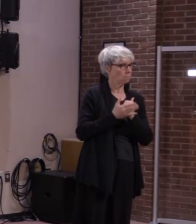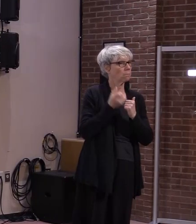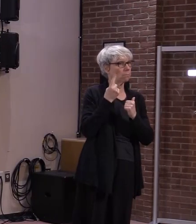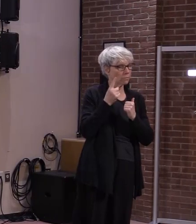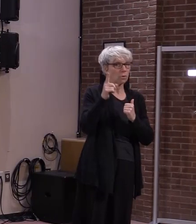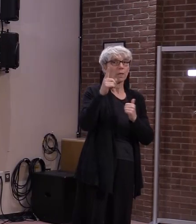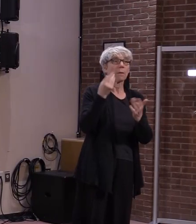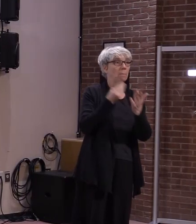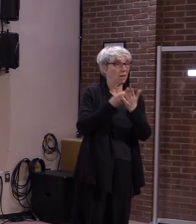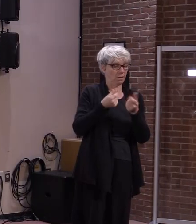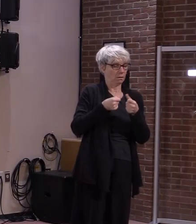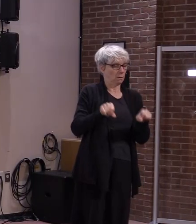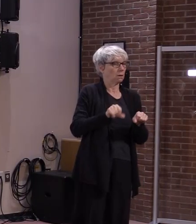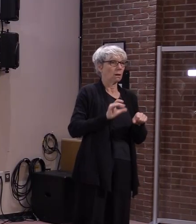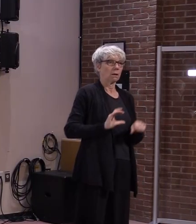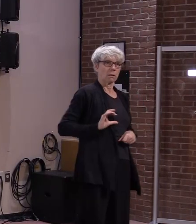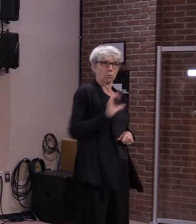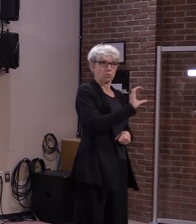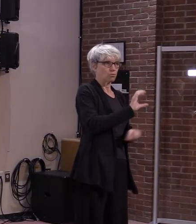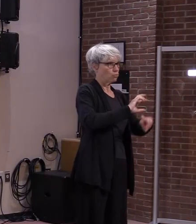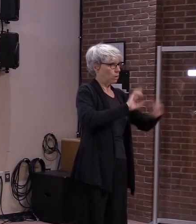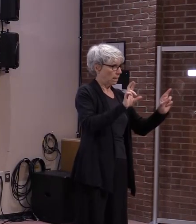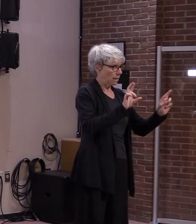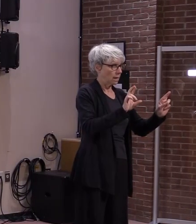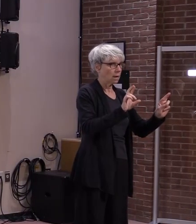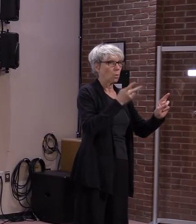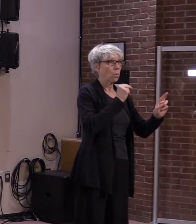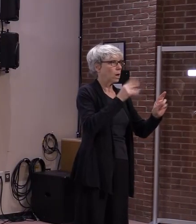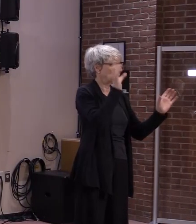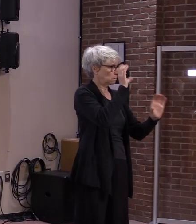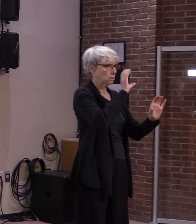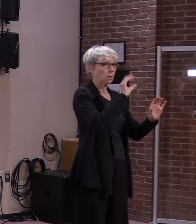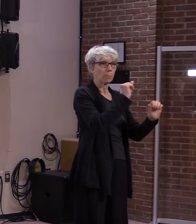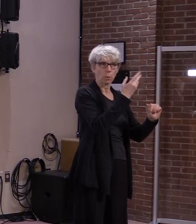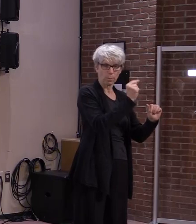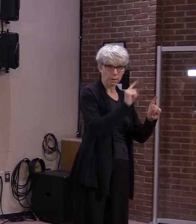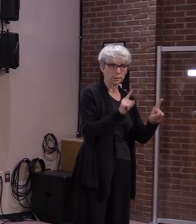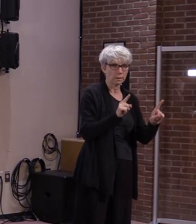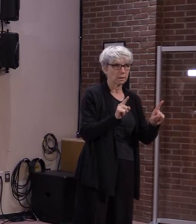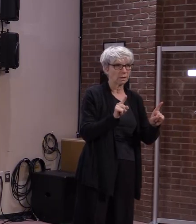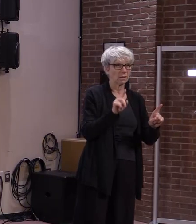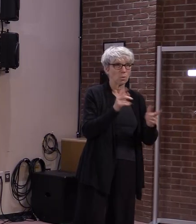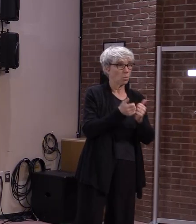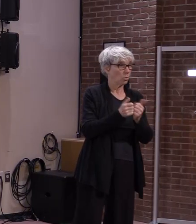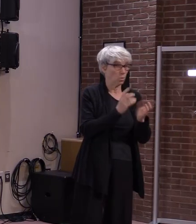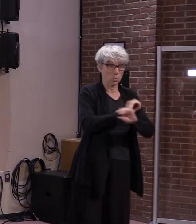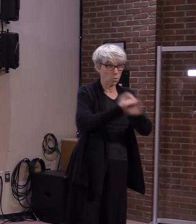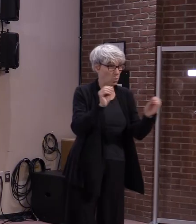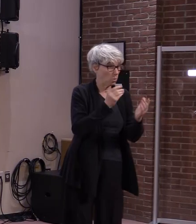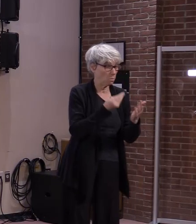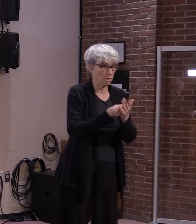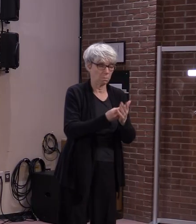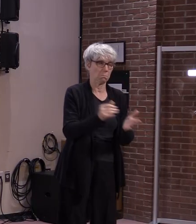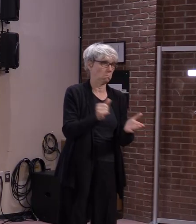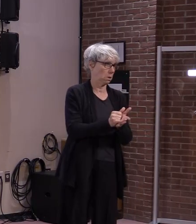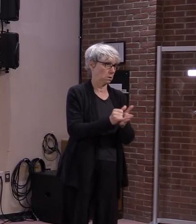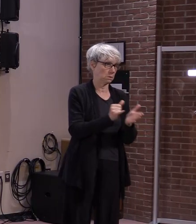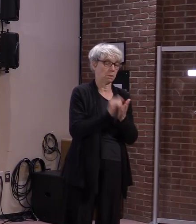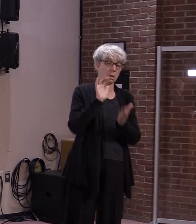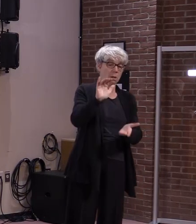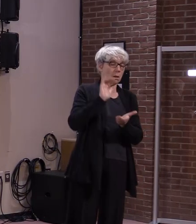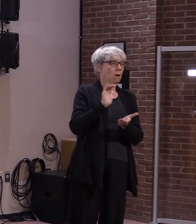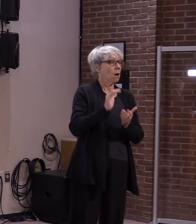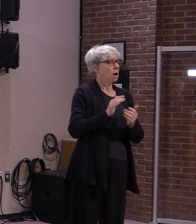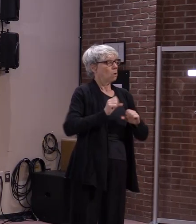cash payment that can help those, these households care for their own basic needs.